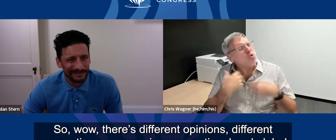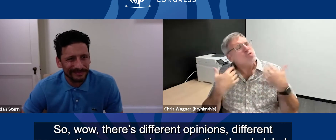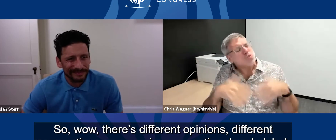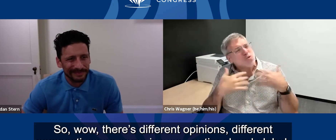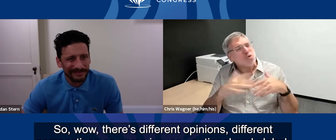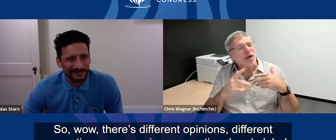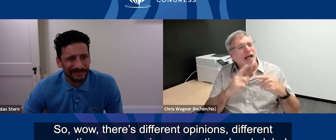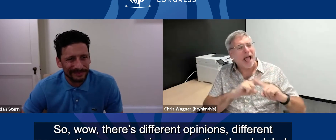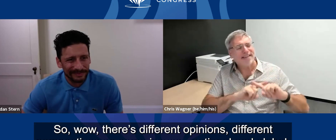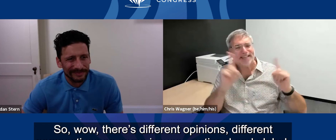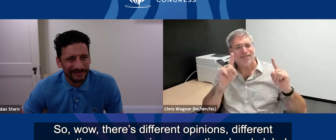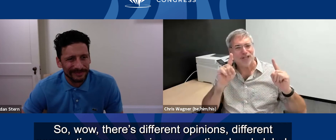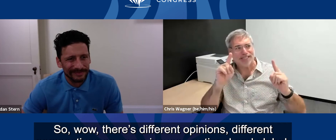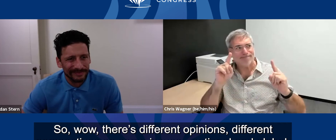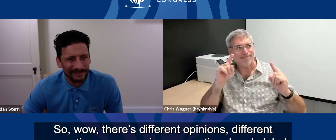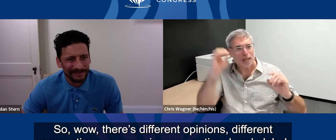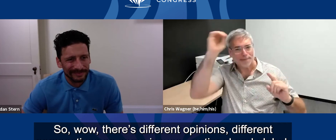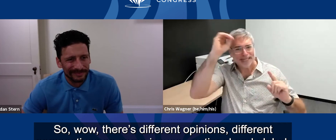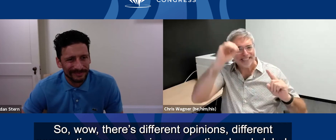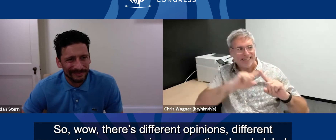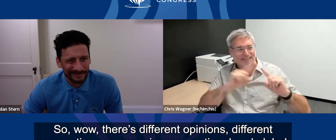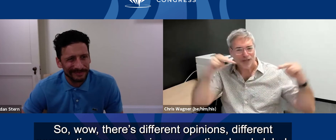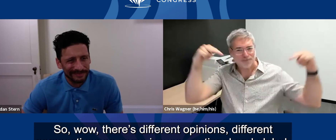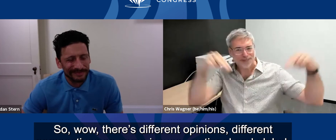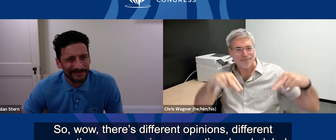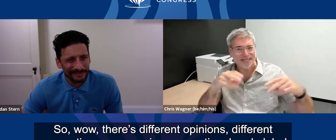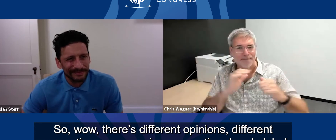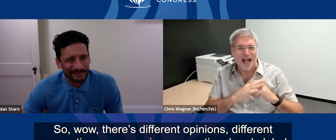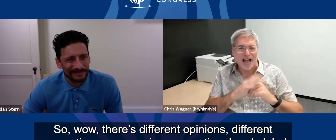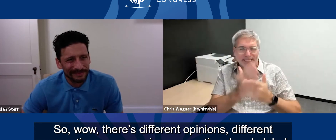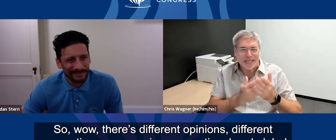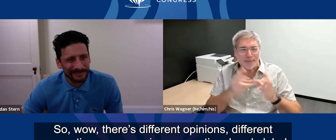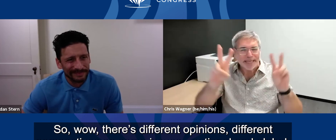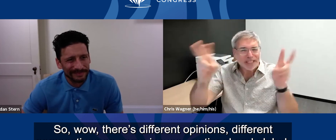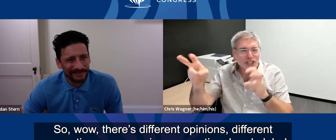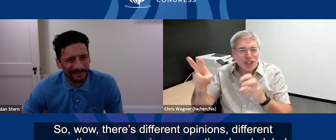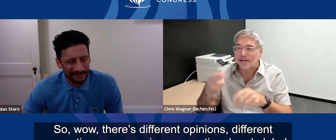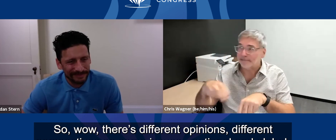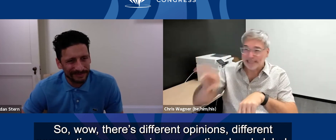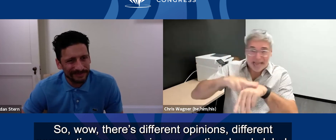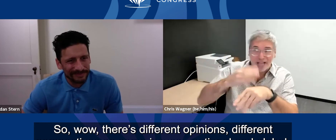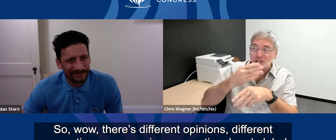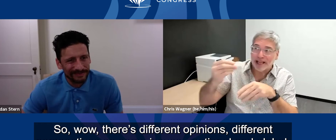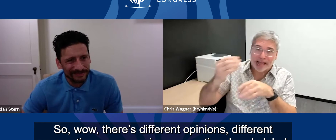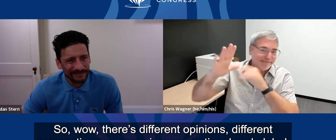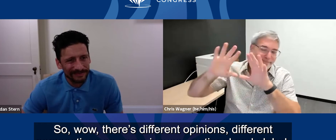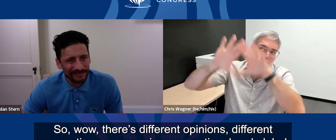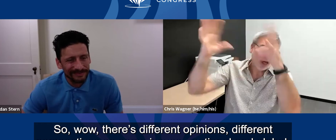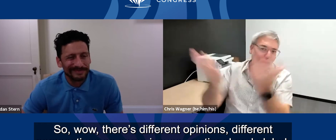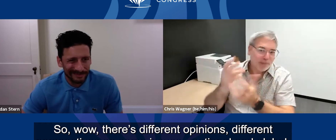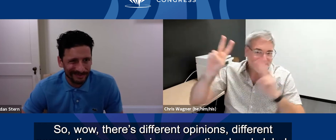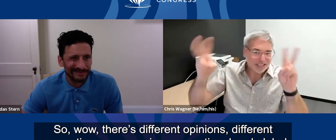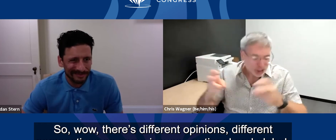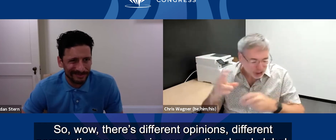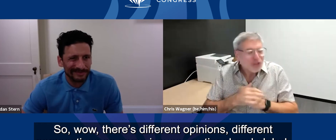So, wow, yeah, there's different opinions, different perspectives on some issues, whether it be national or